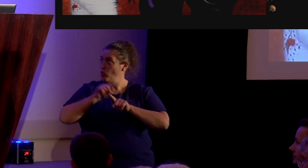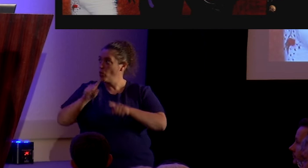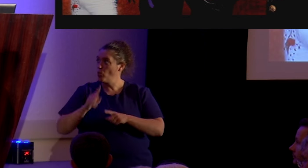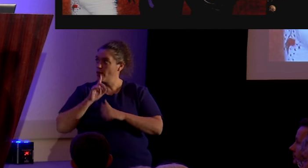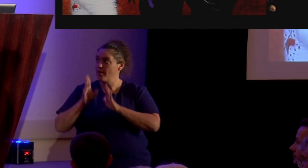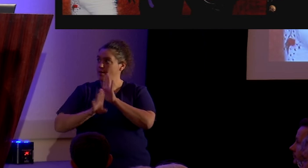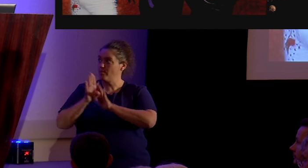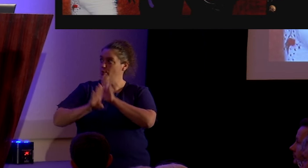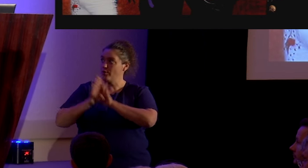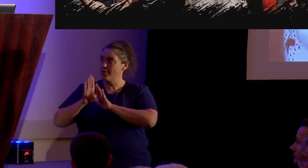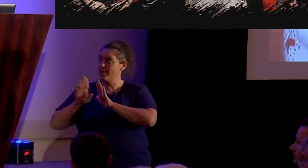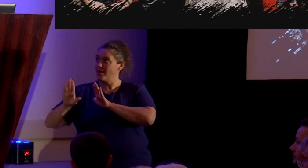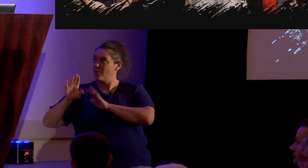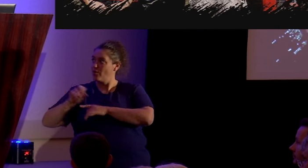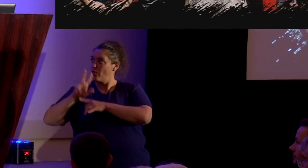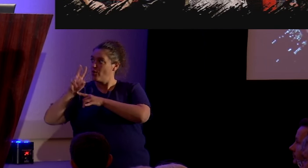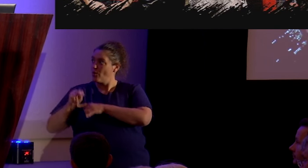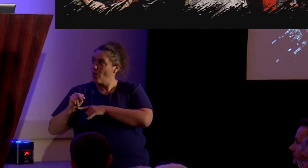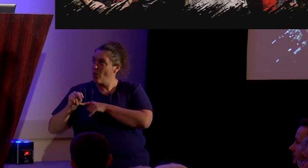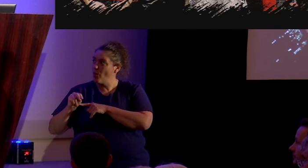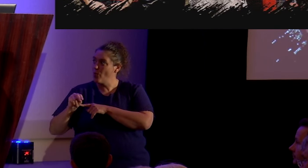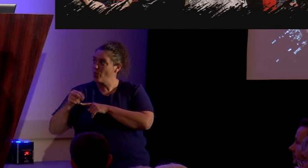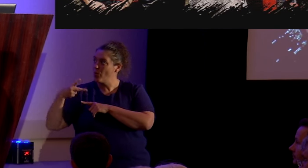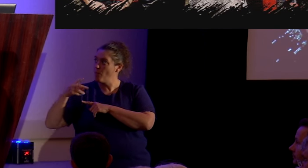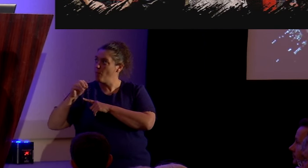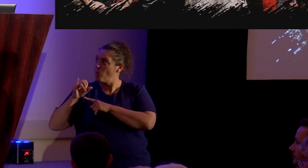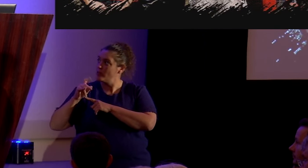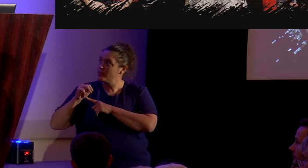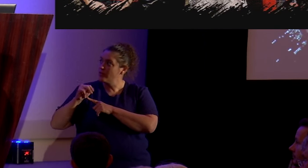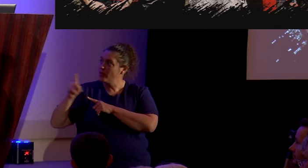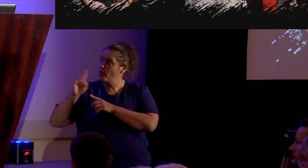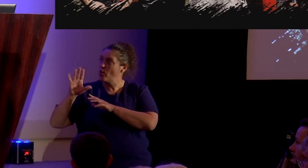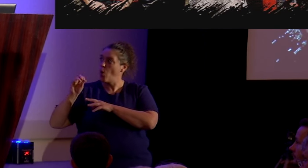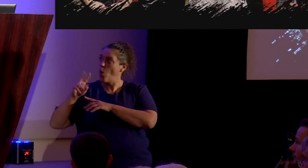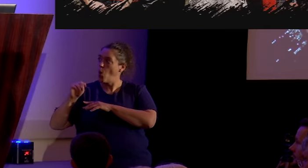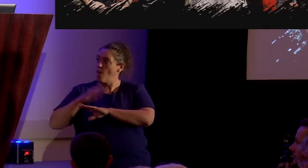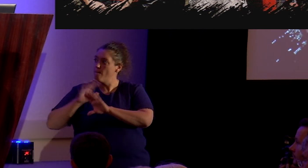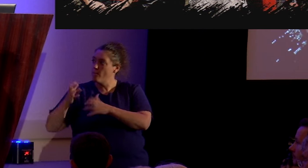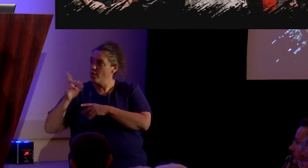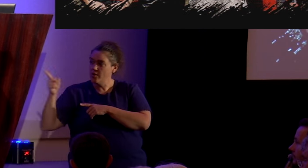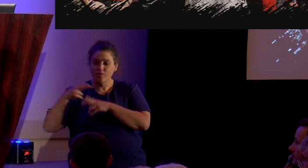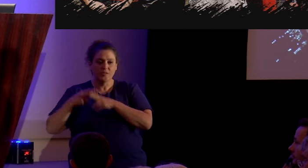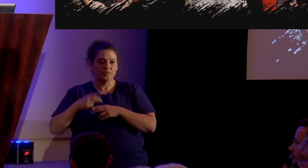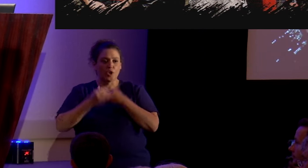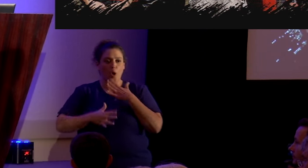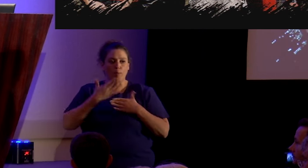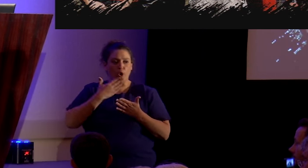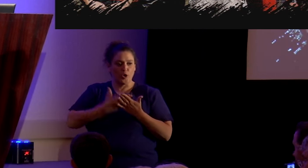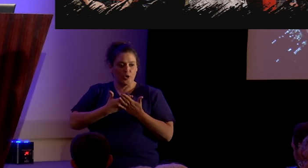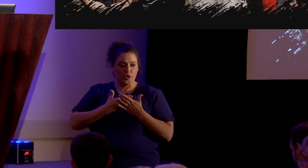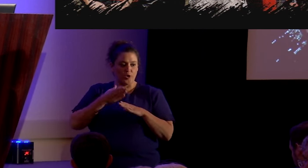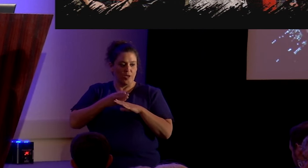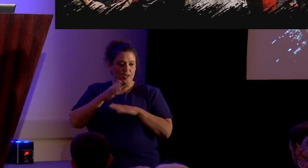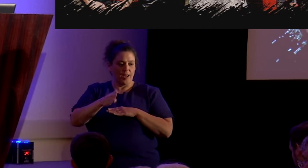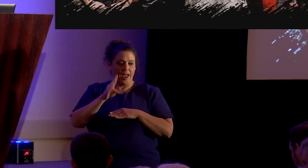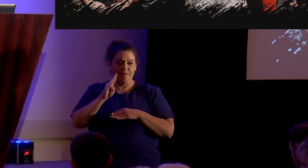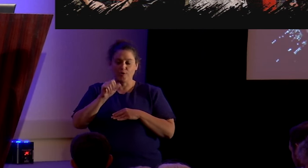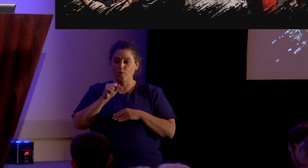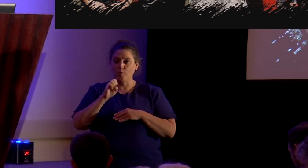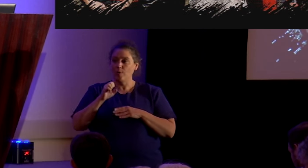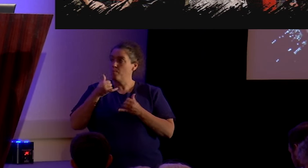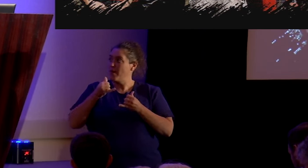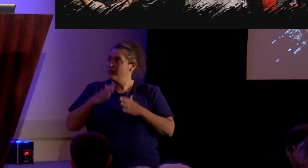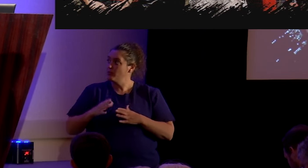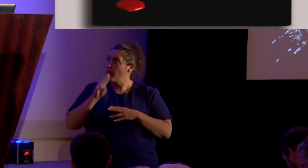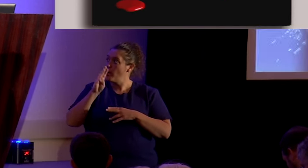their own there's poison their own hair band this is a band called Bloodgood named after the bass player and founder